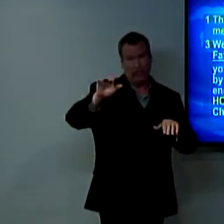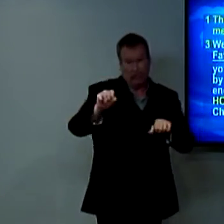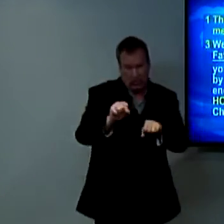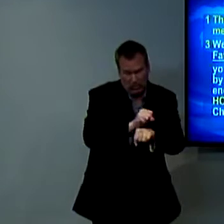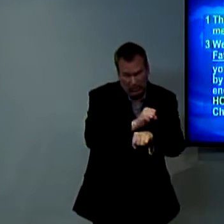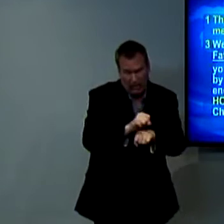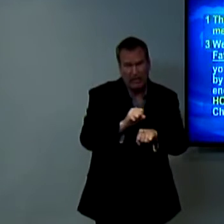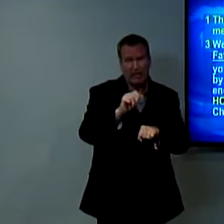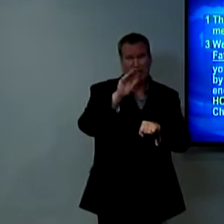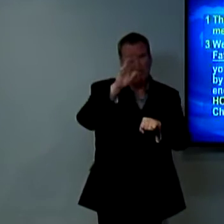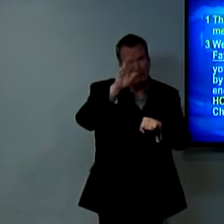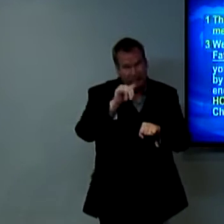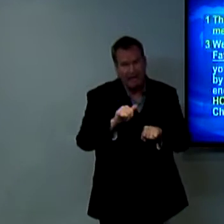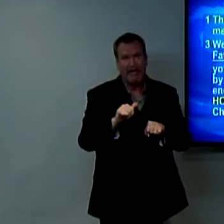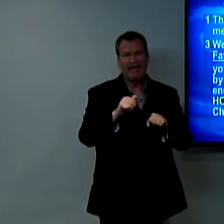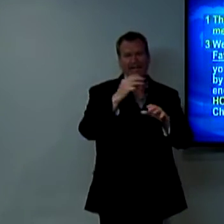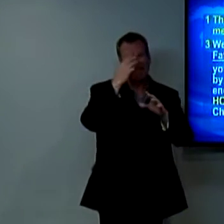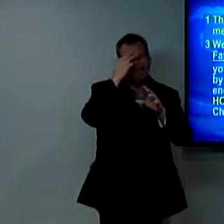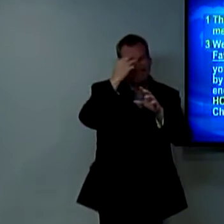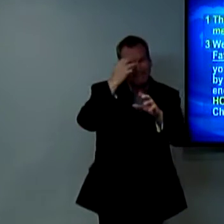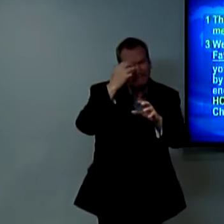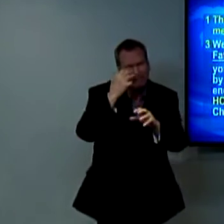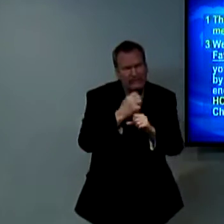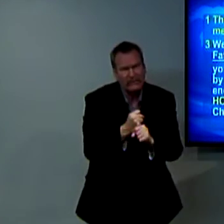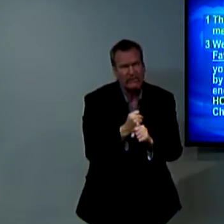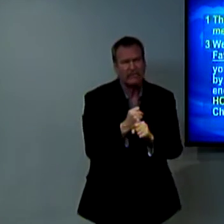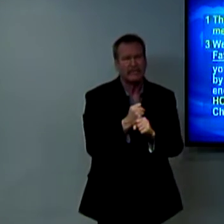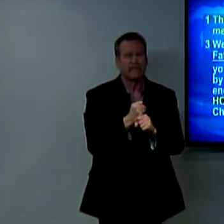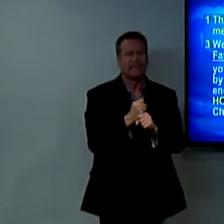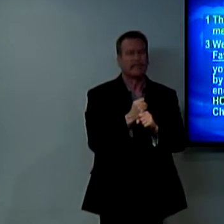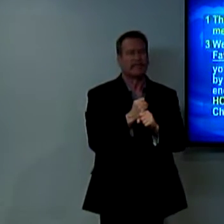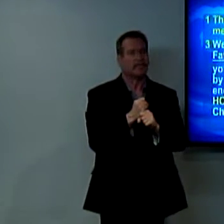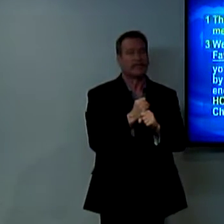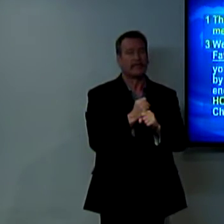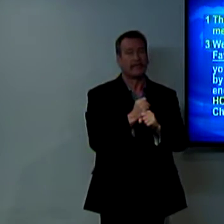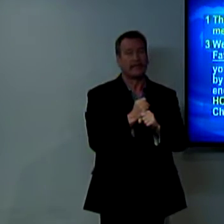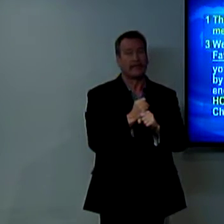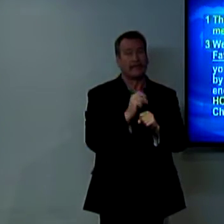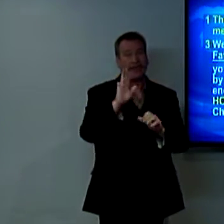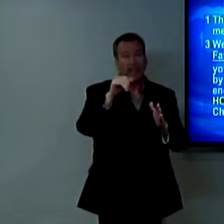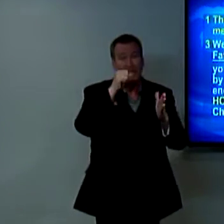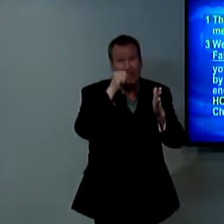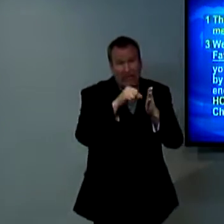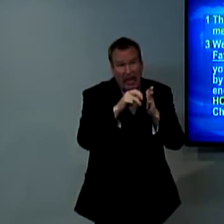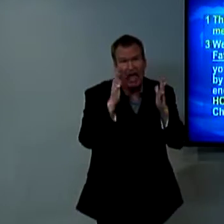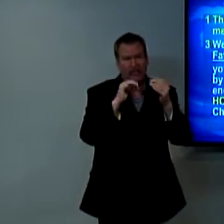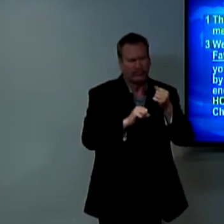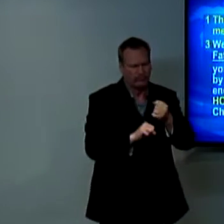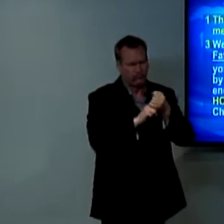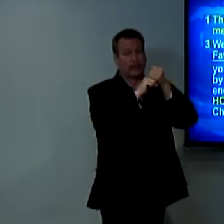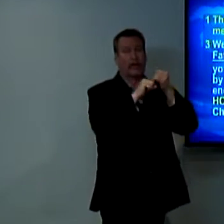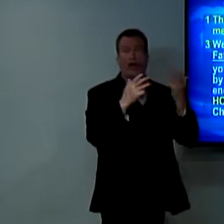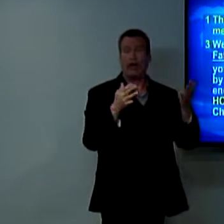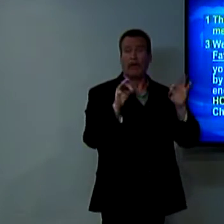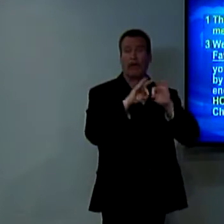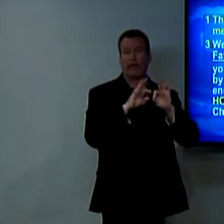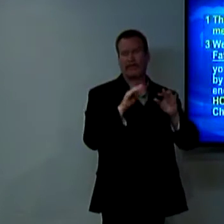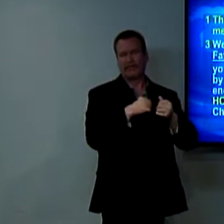he talks about how their love prompted your labor prompted by love and your endurance